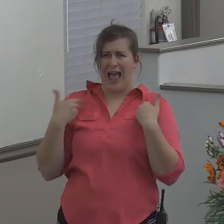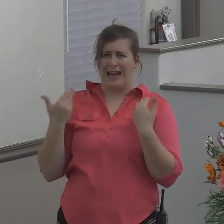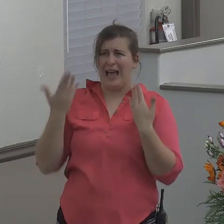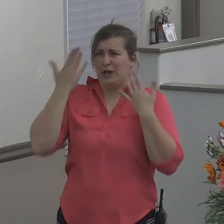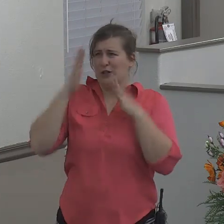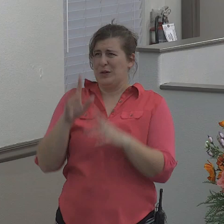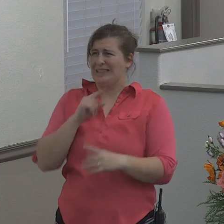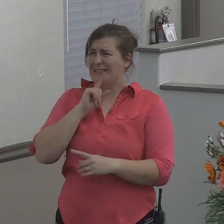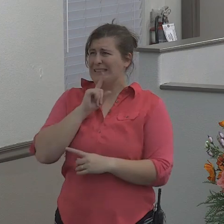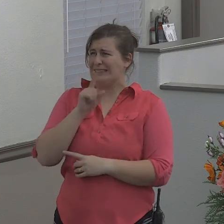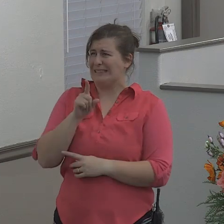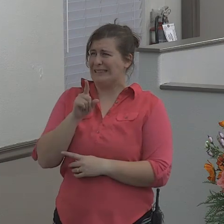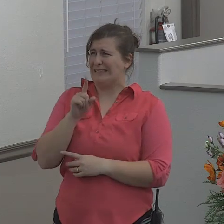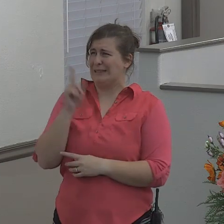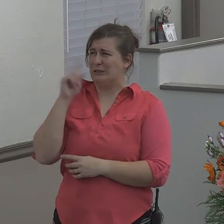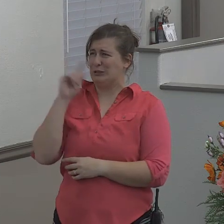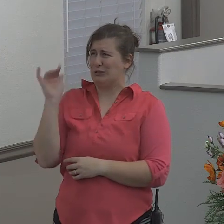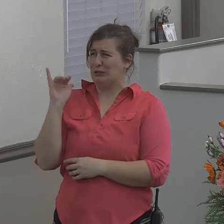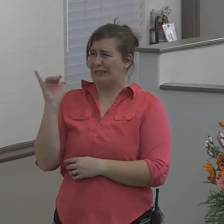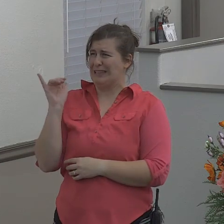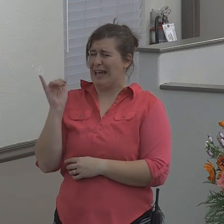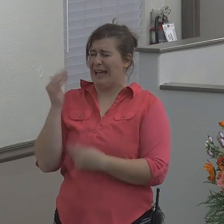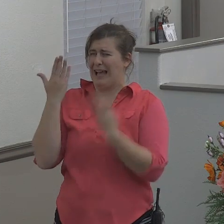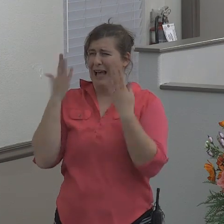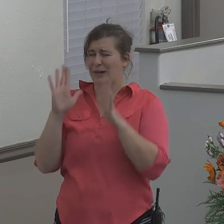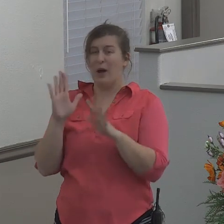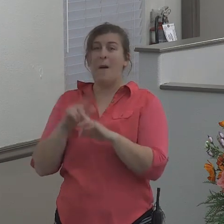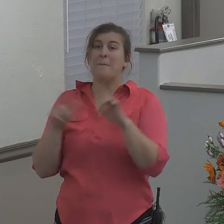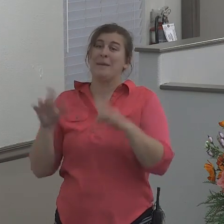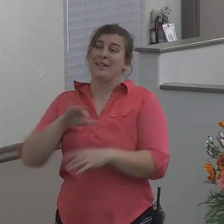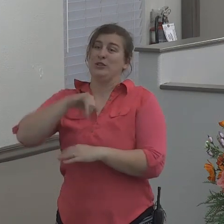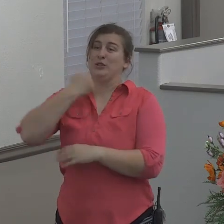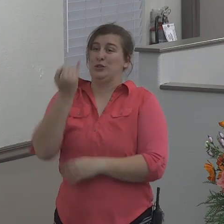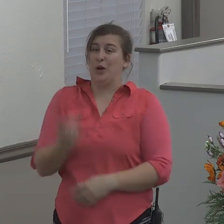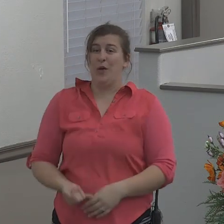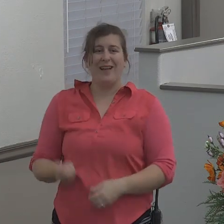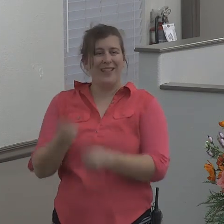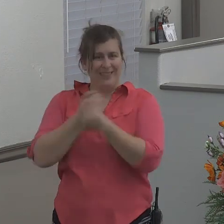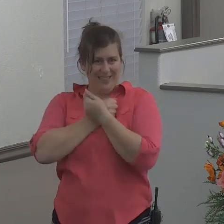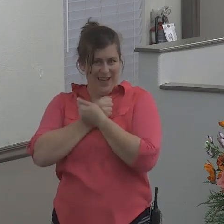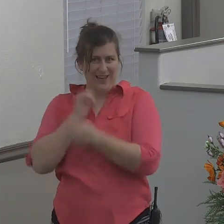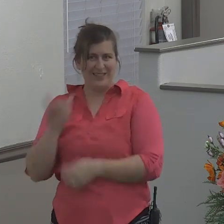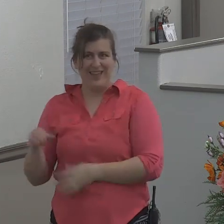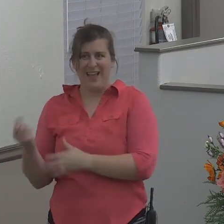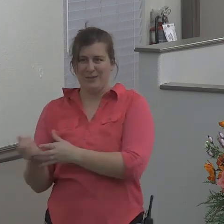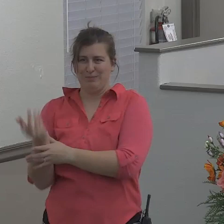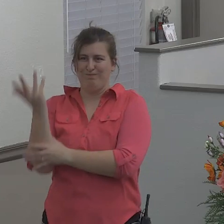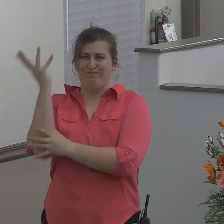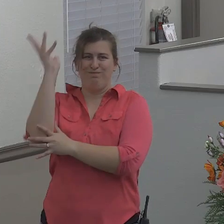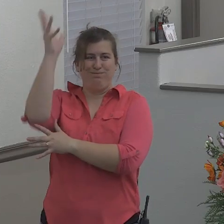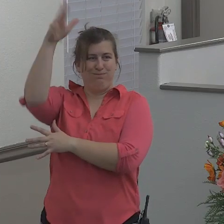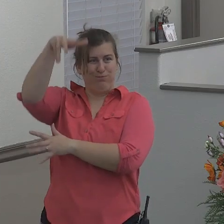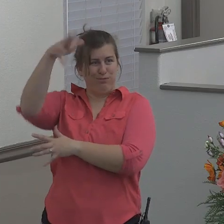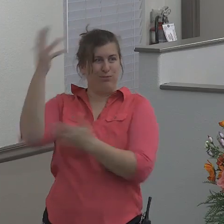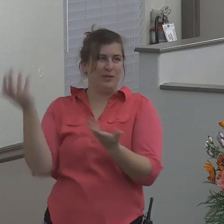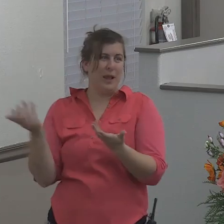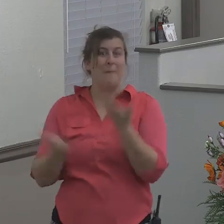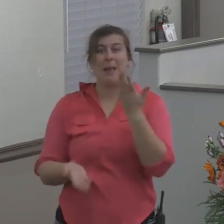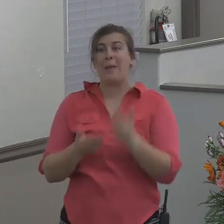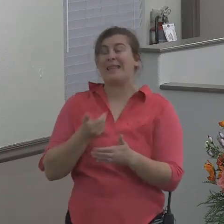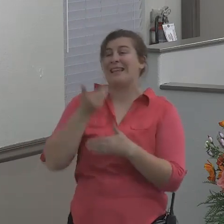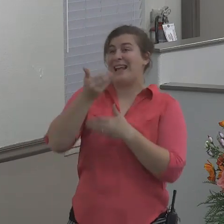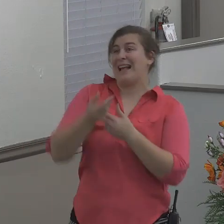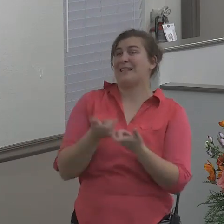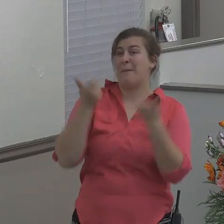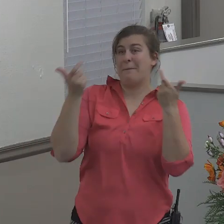sure what a gourd looked like but Jonah loved this gourd so maybe that should be the next big thing maybe we should all go